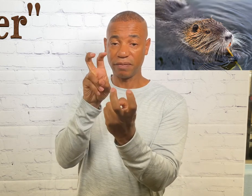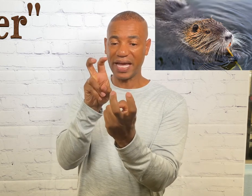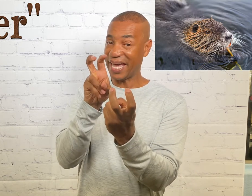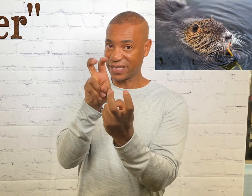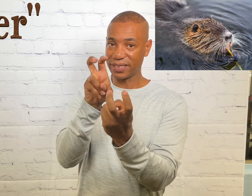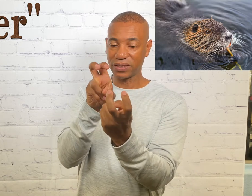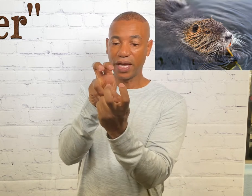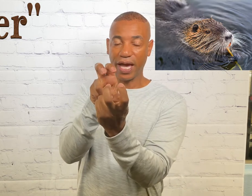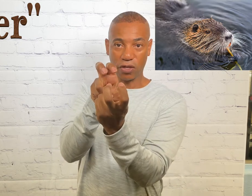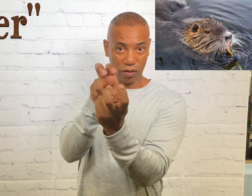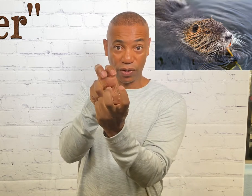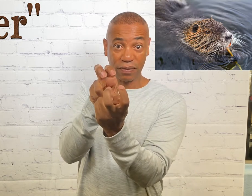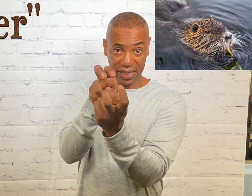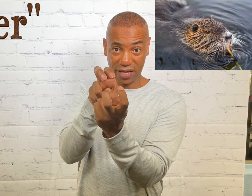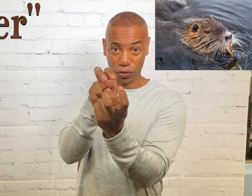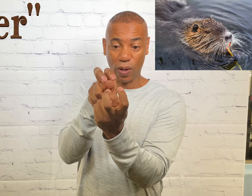like X's and you're going to bring them together twice.